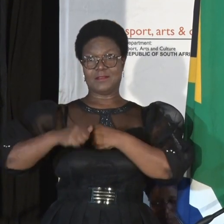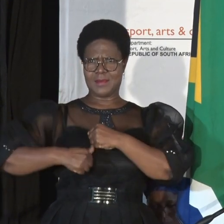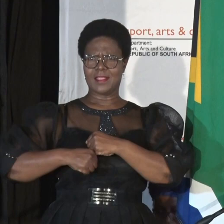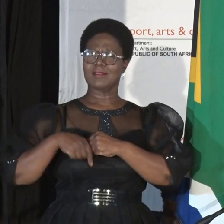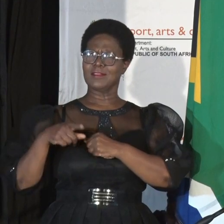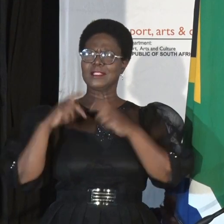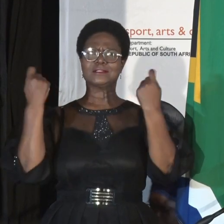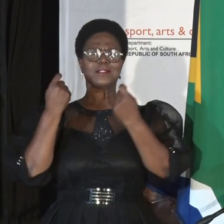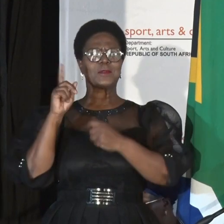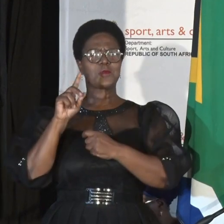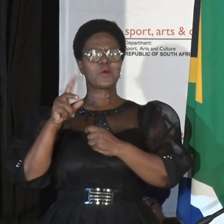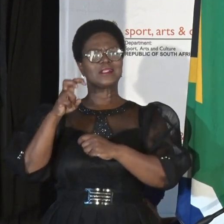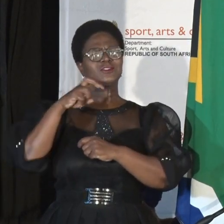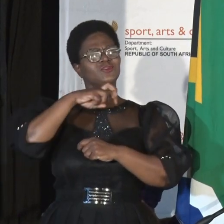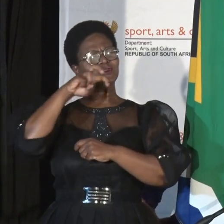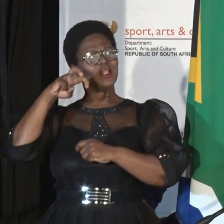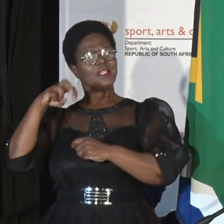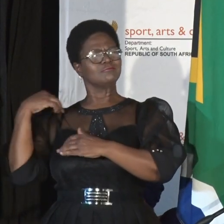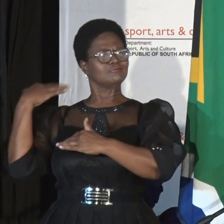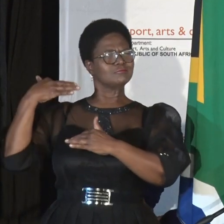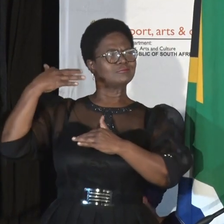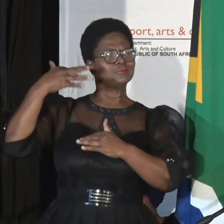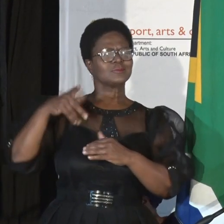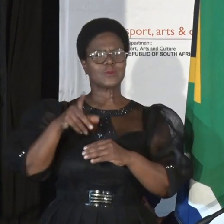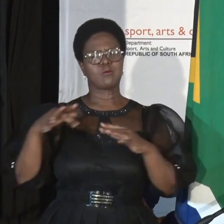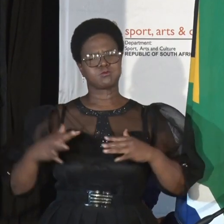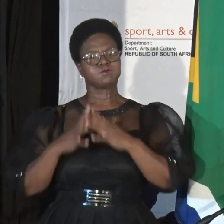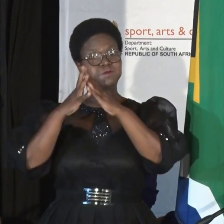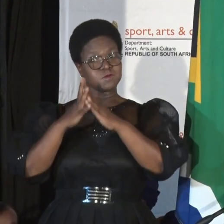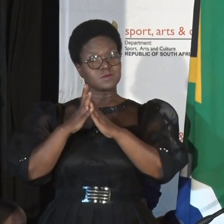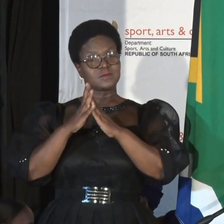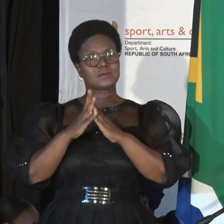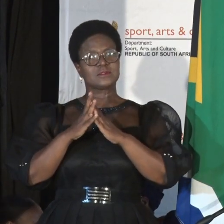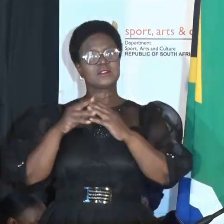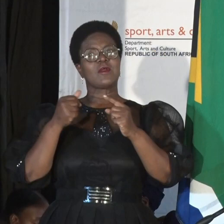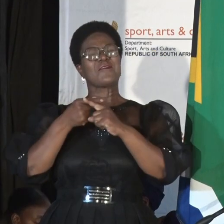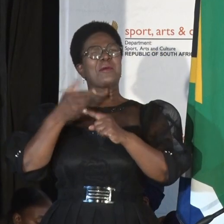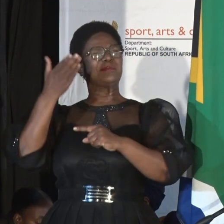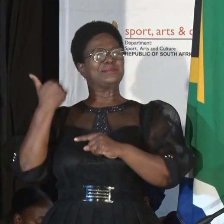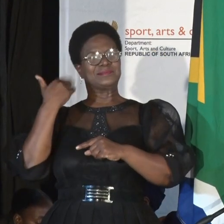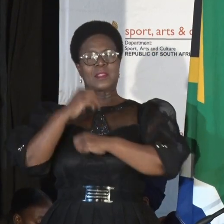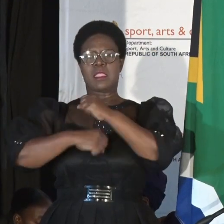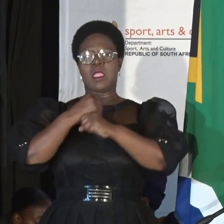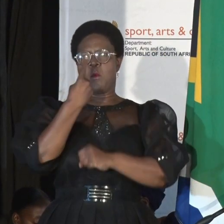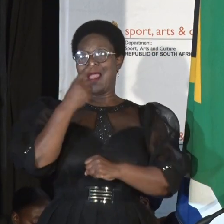the journey we have traveled together as a nation, from that important foothold that 1994